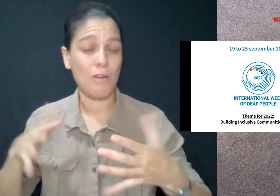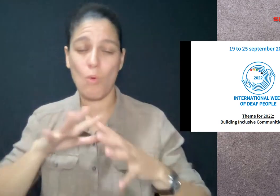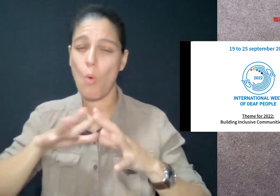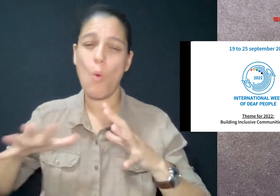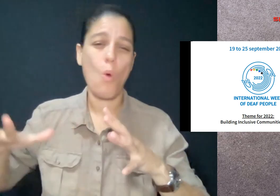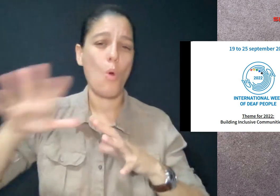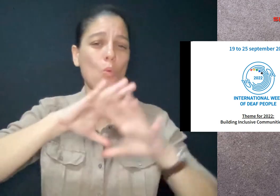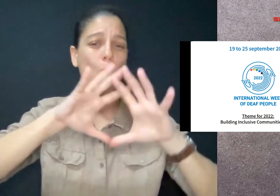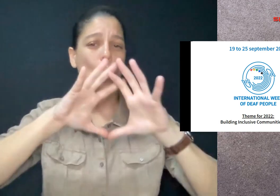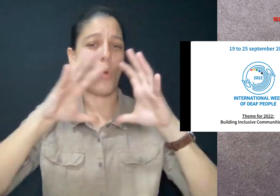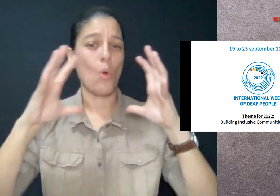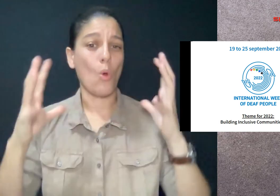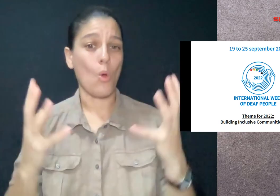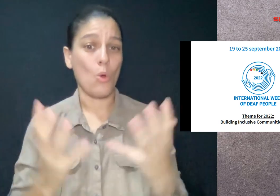languages all over the world,